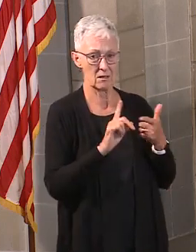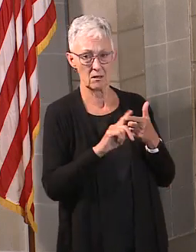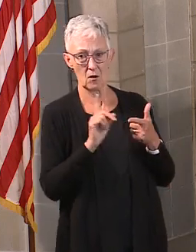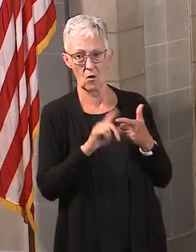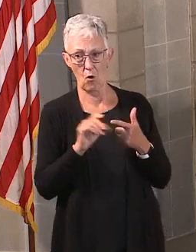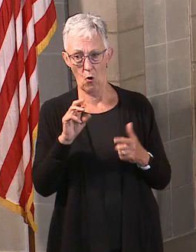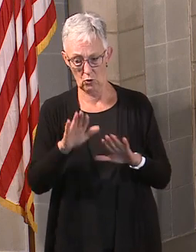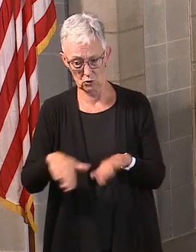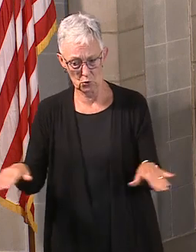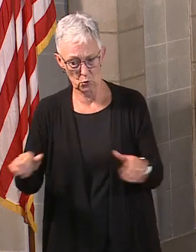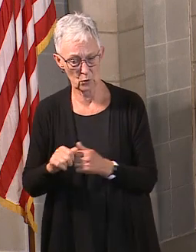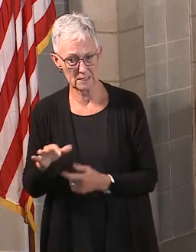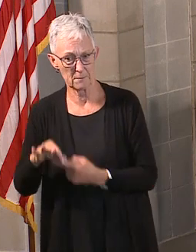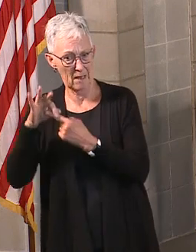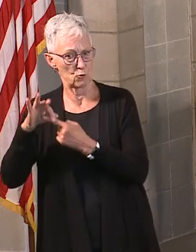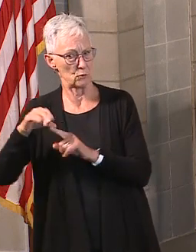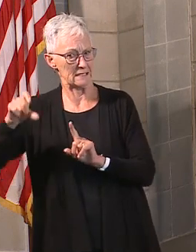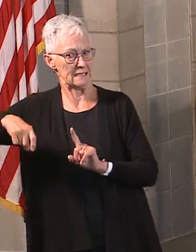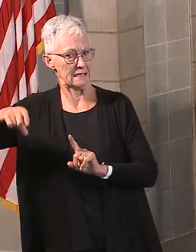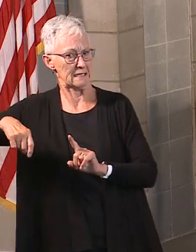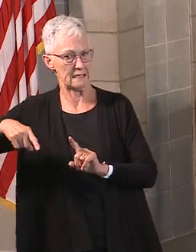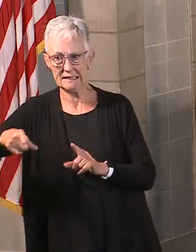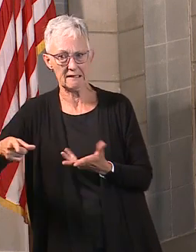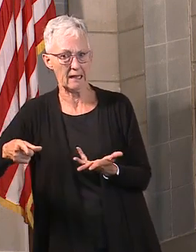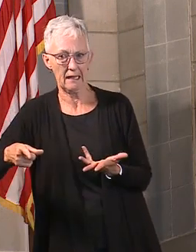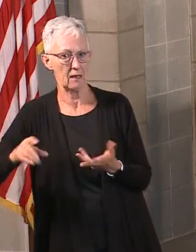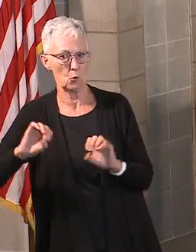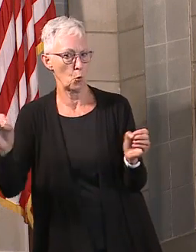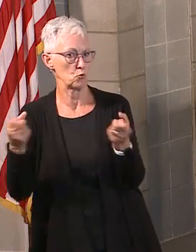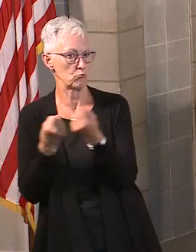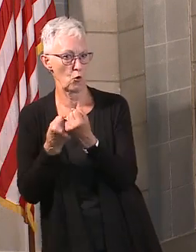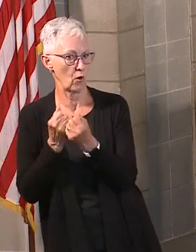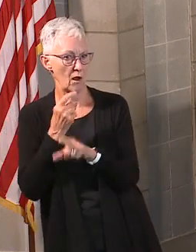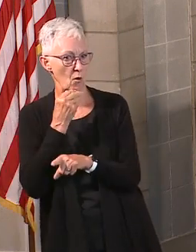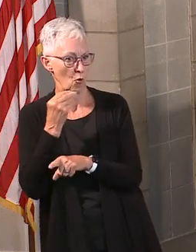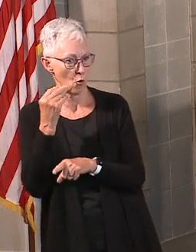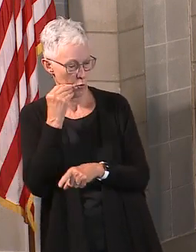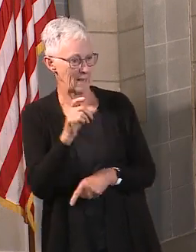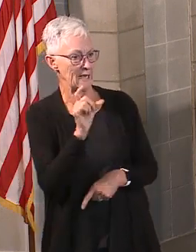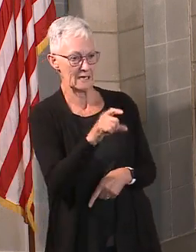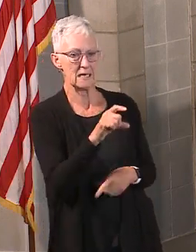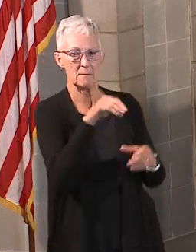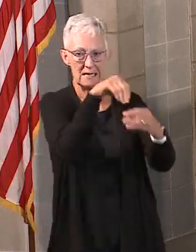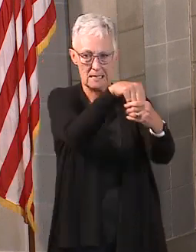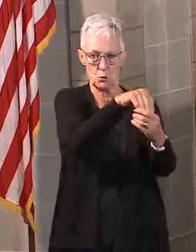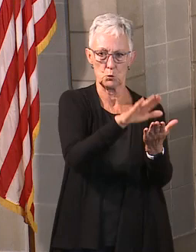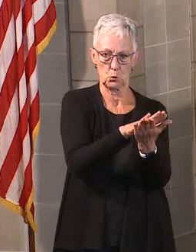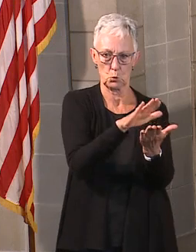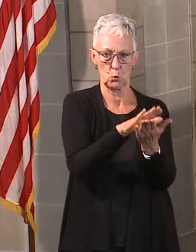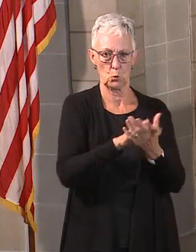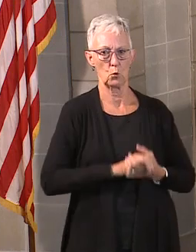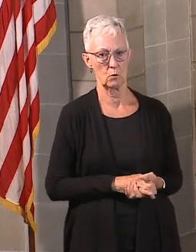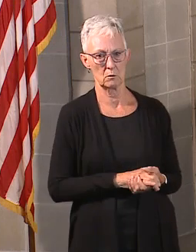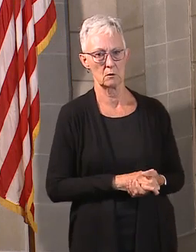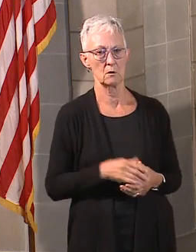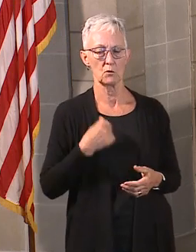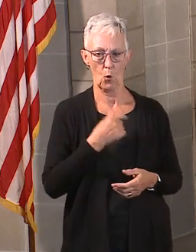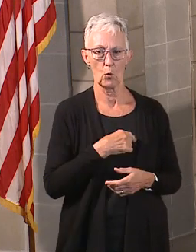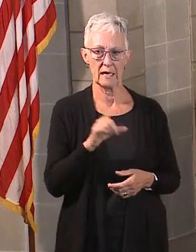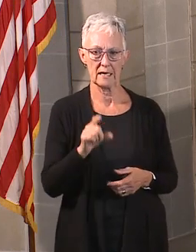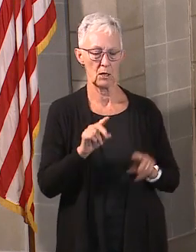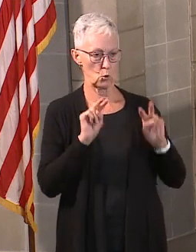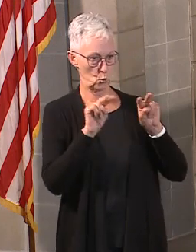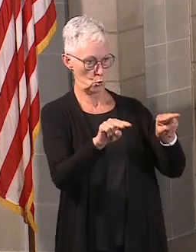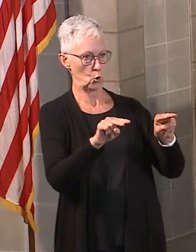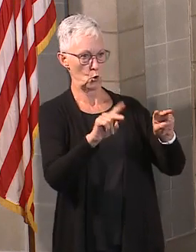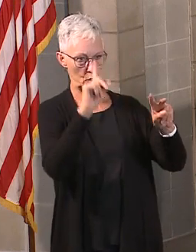You talk about the nutritional aspects. So there's a lot of different things that you have to pull all together here to be able to have the complete picture of what is